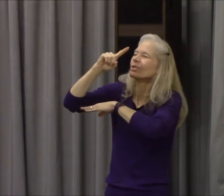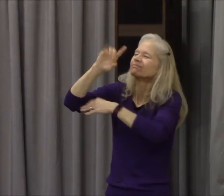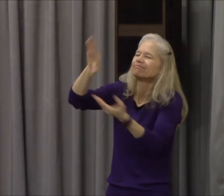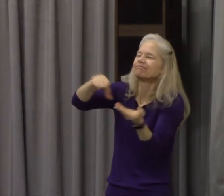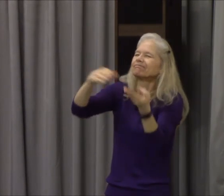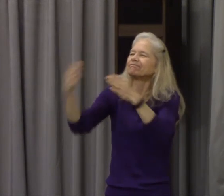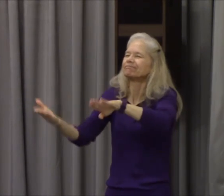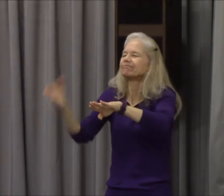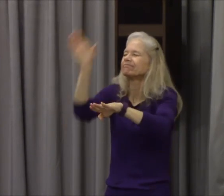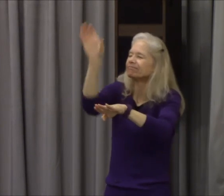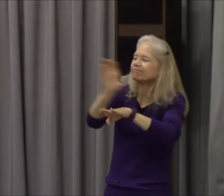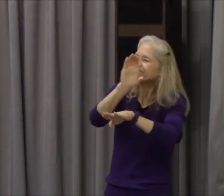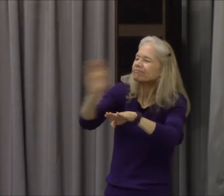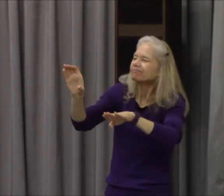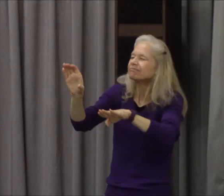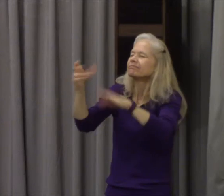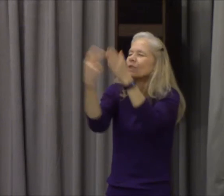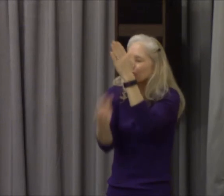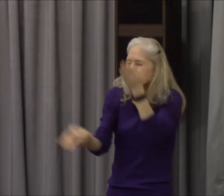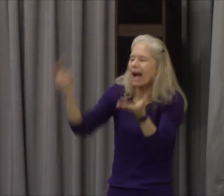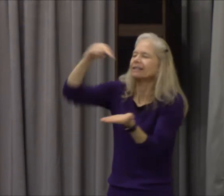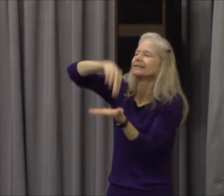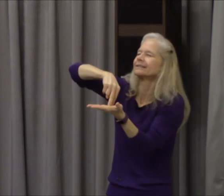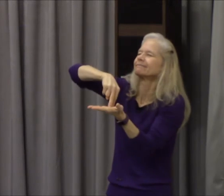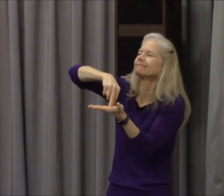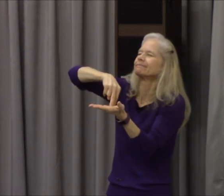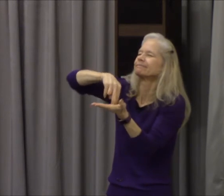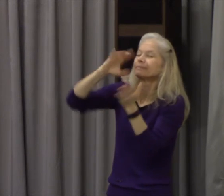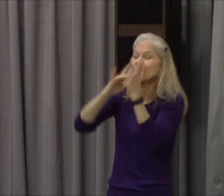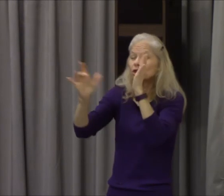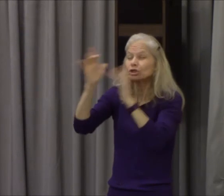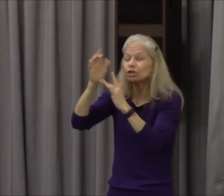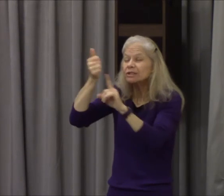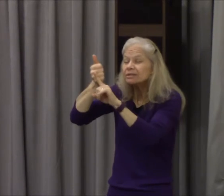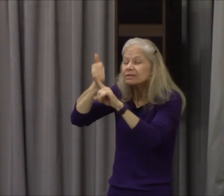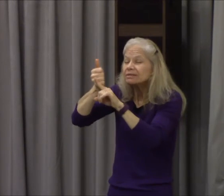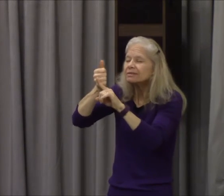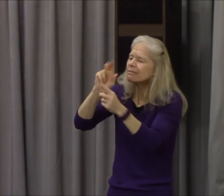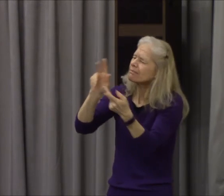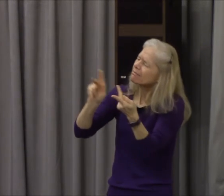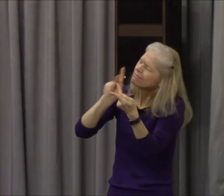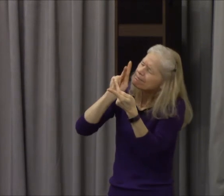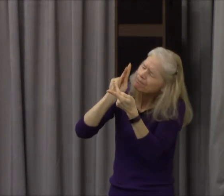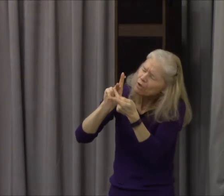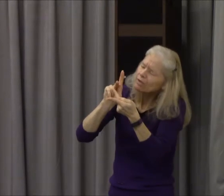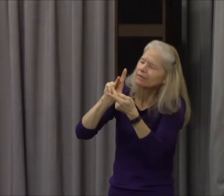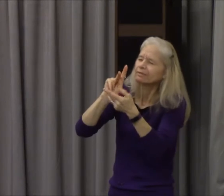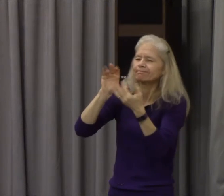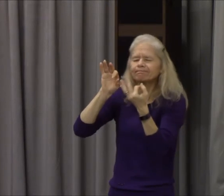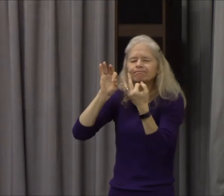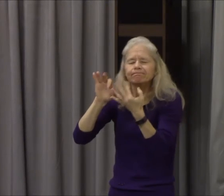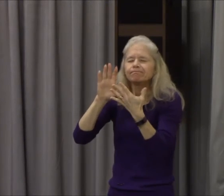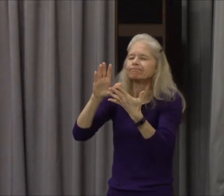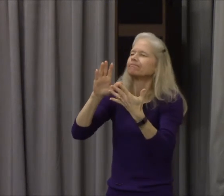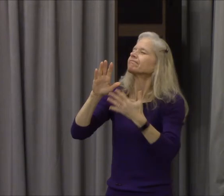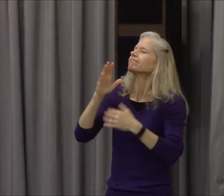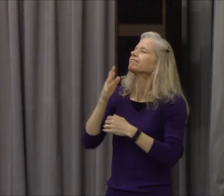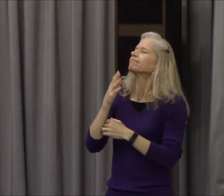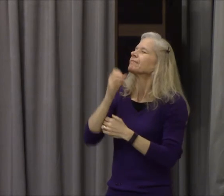son of God who is indeed God in the flesh and he's risen again and now you have told us that we confess without